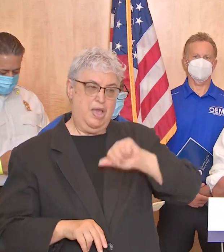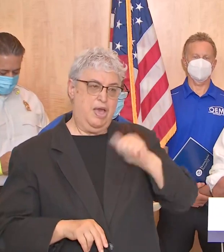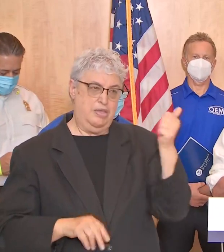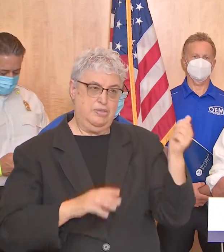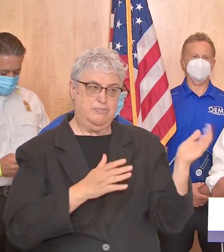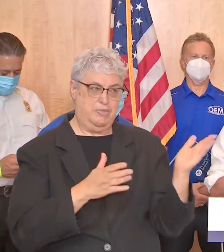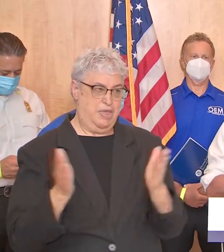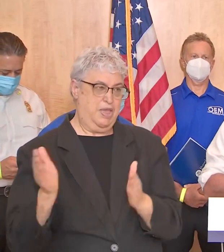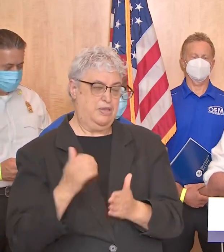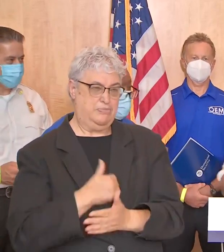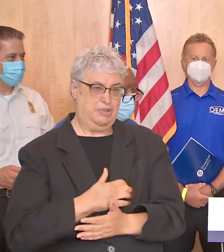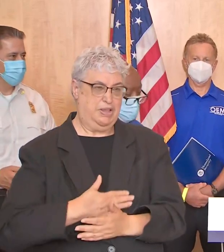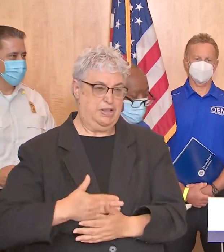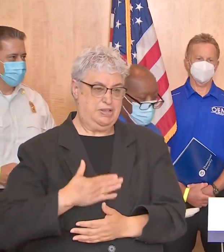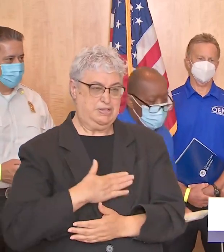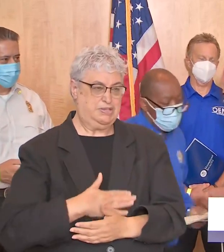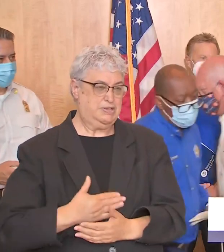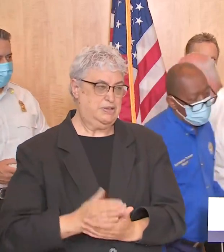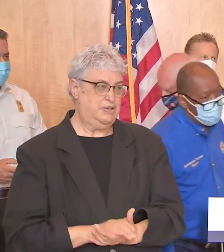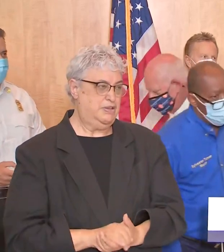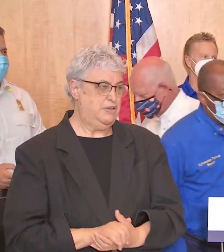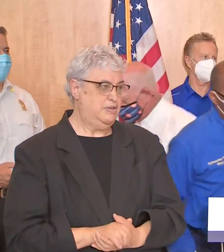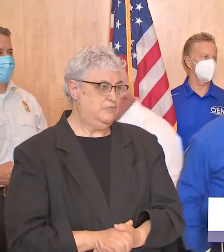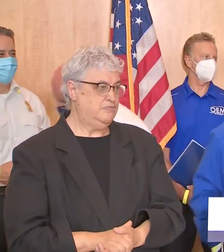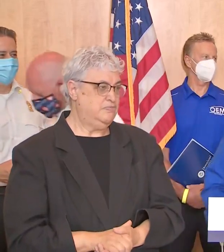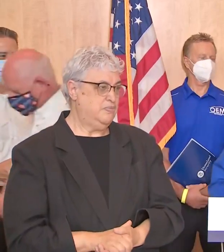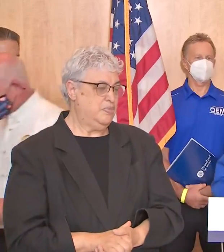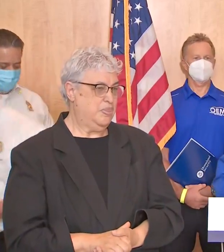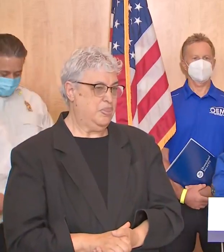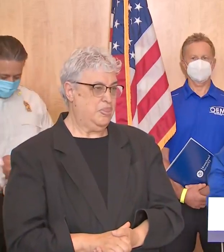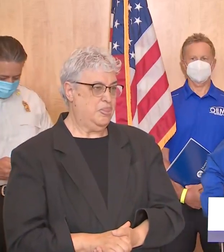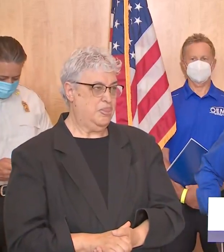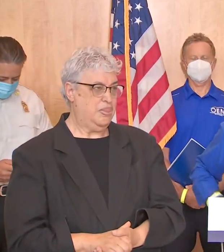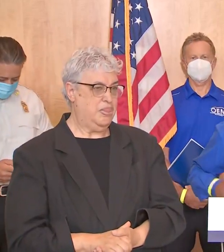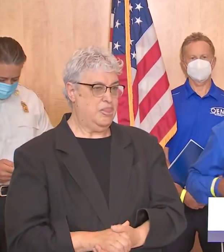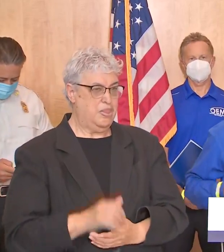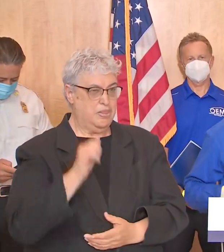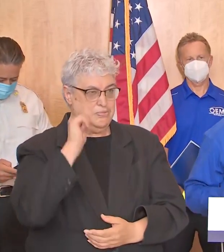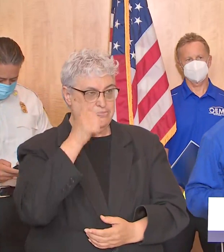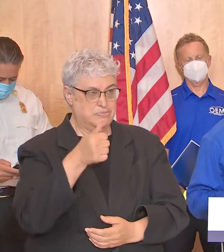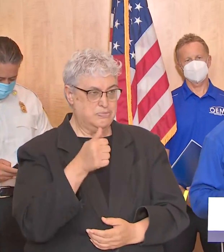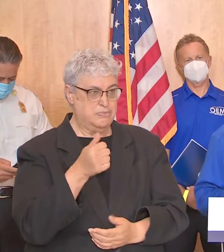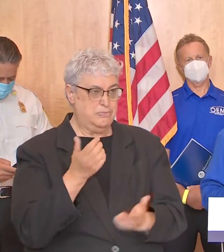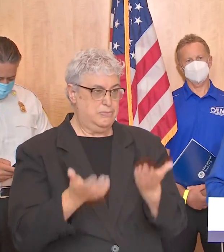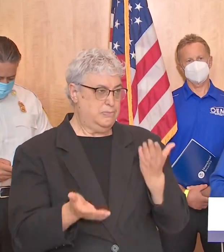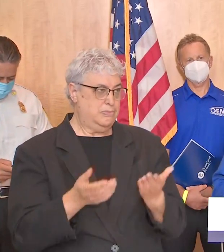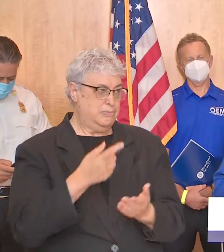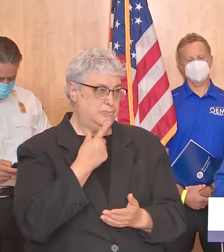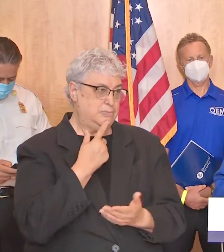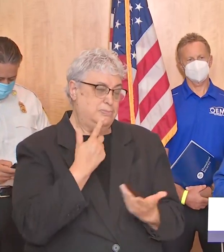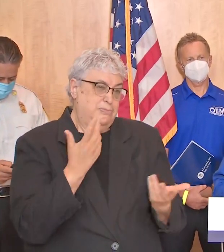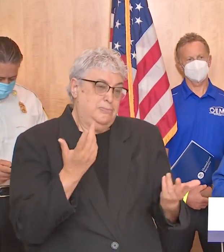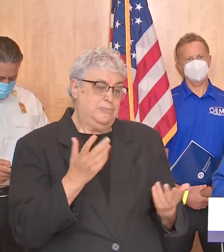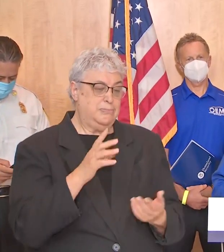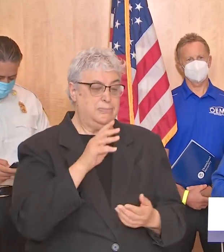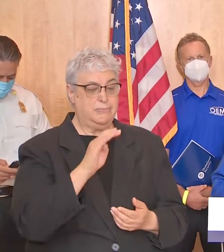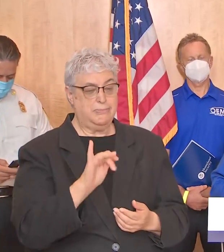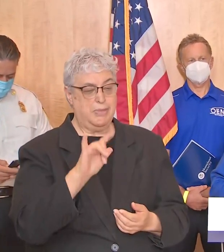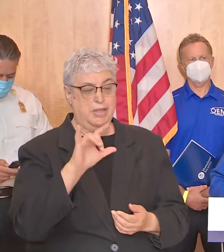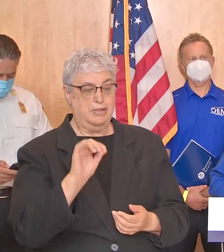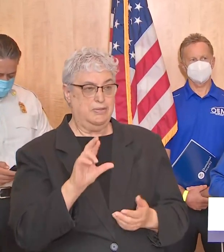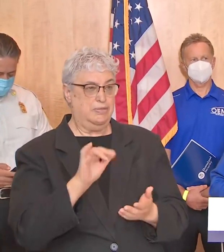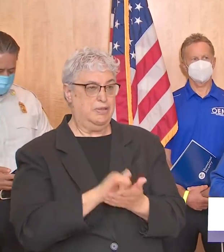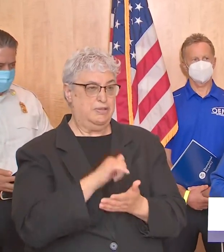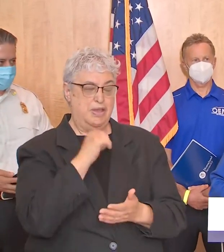plan in mind as we move forward thank you thank you and then uh tomorrow people may say um uh mayor uh